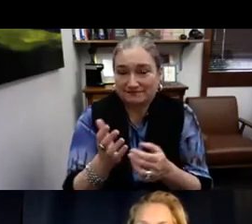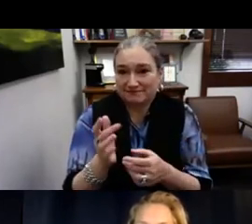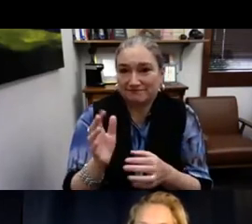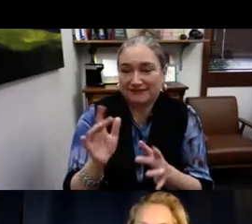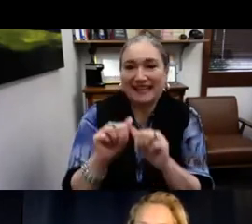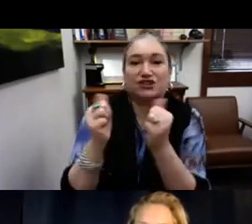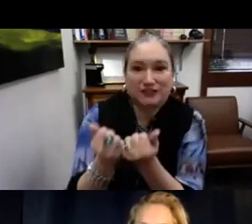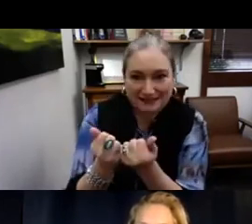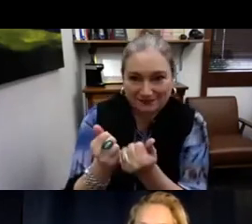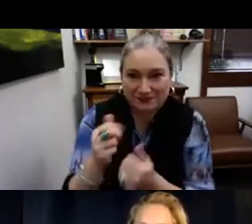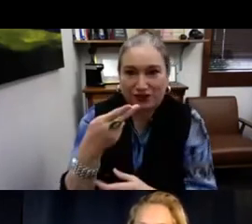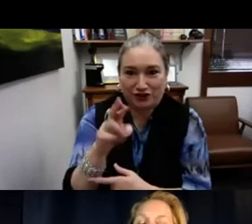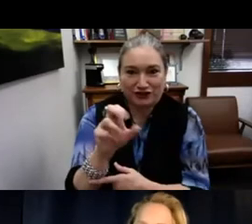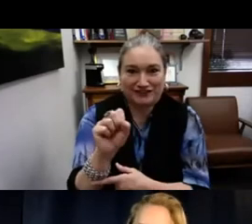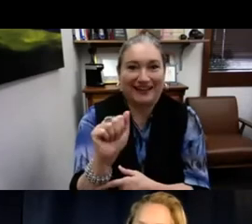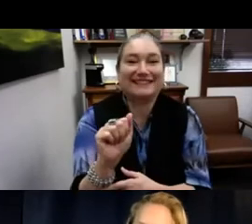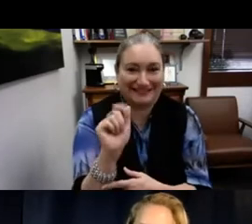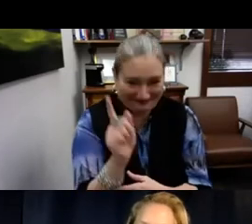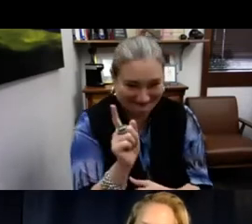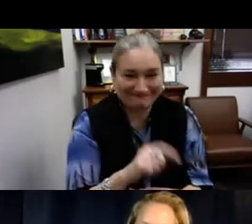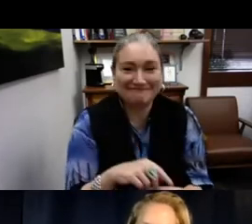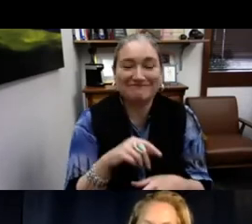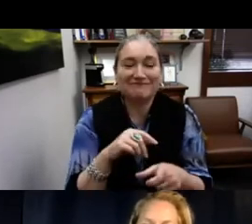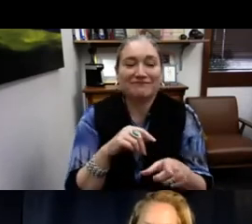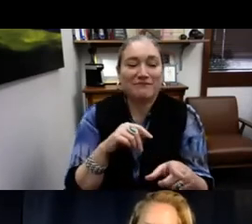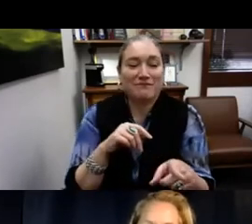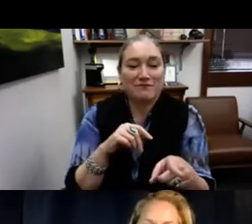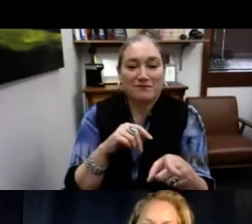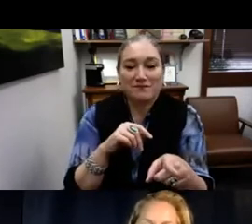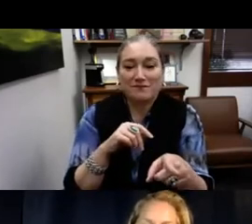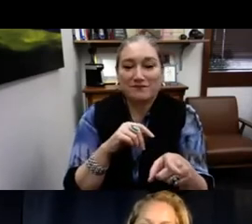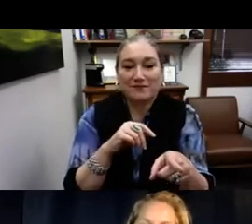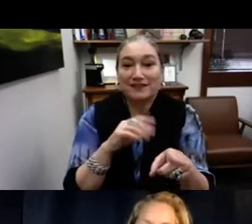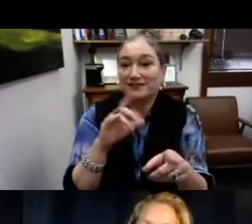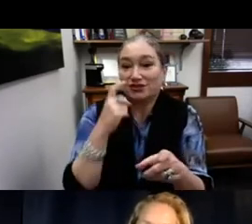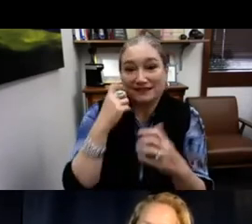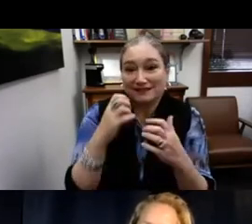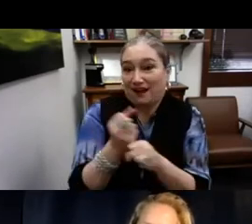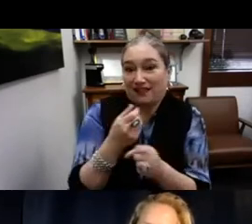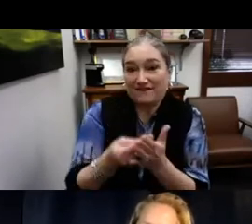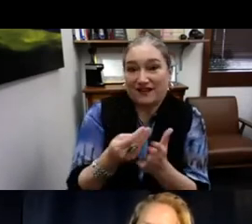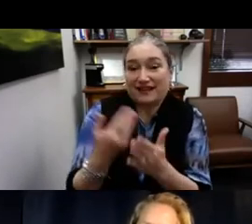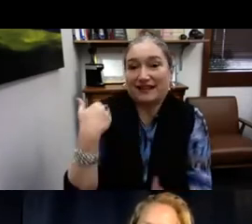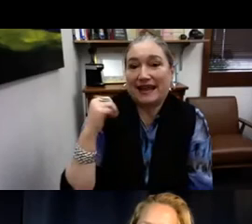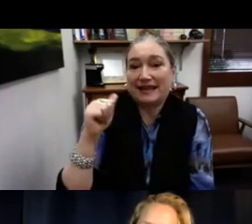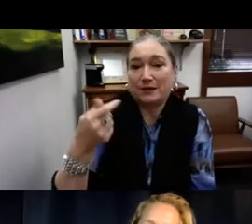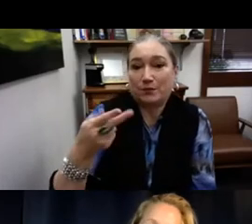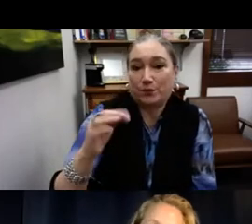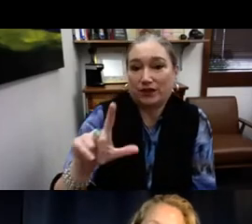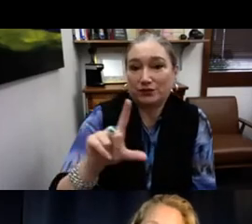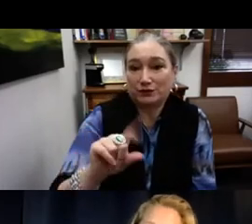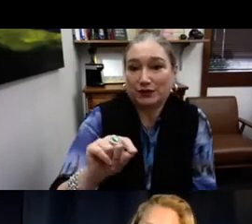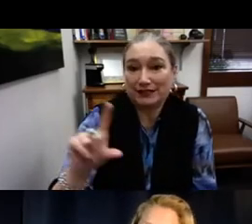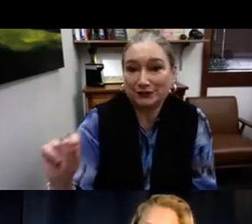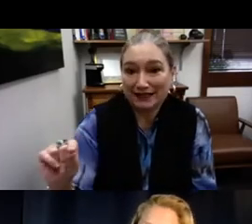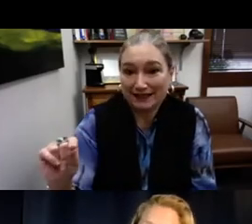Services Agency, HRSA, is where the funding comes from. And we